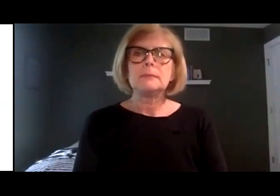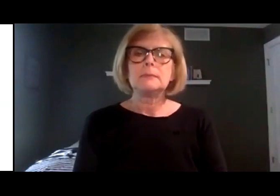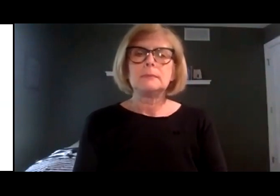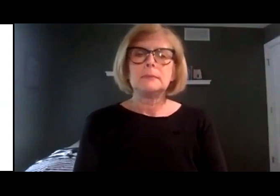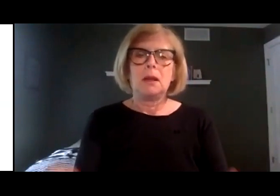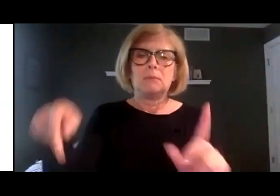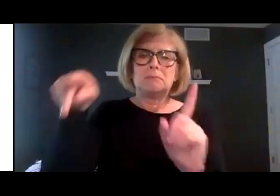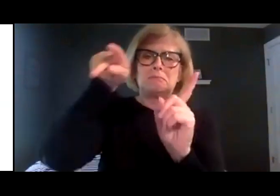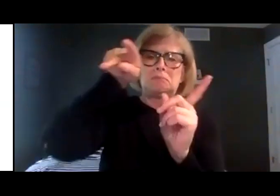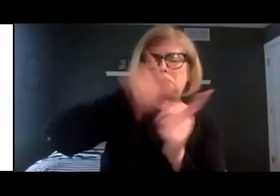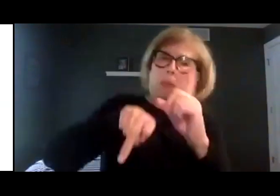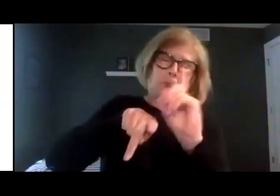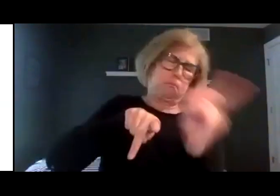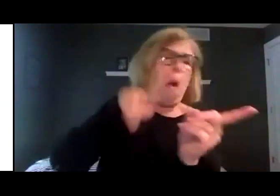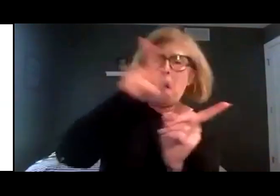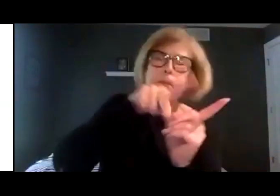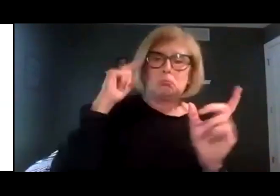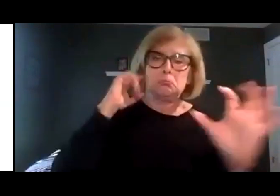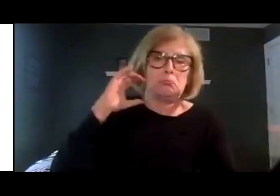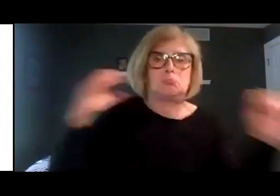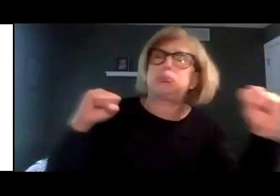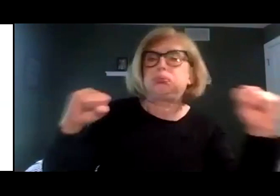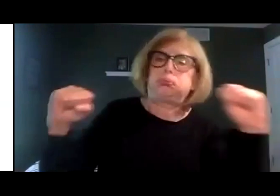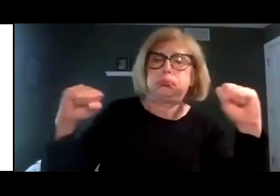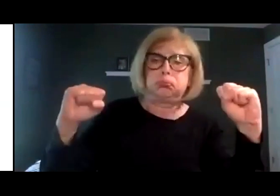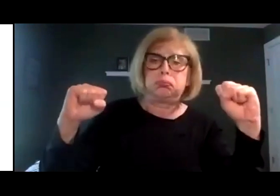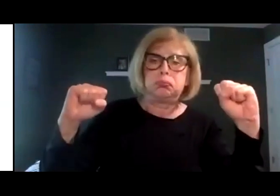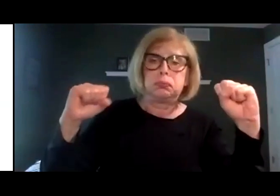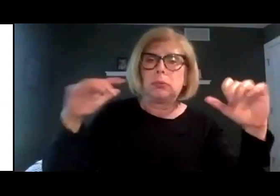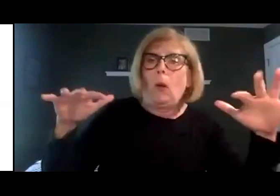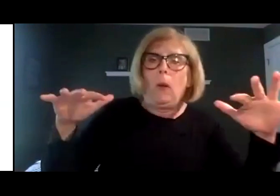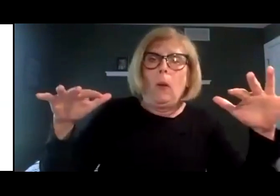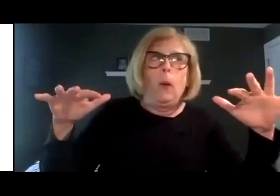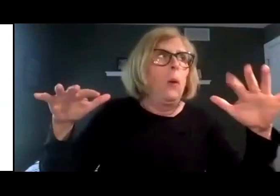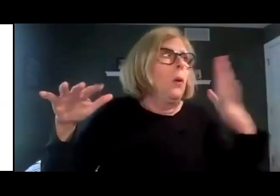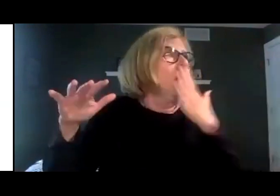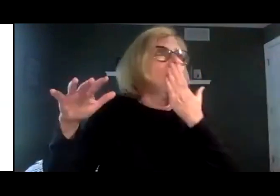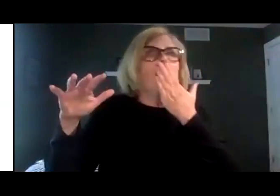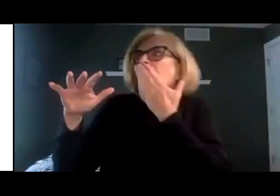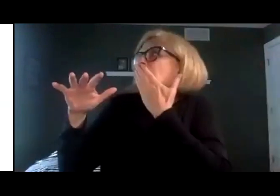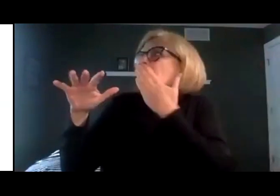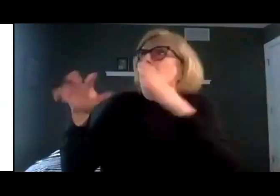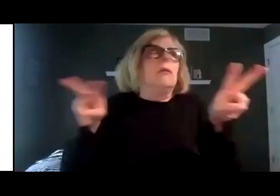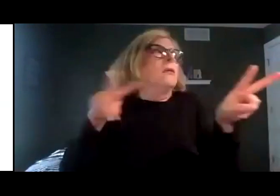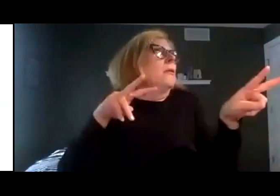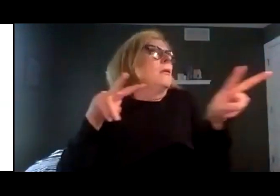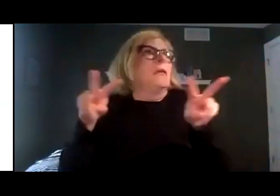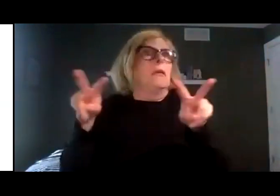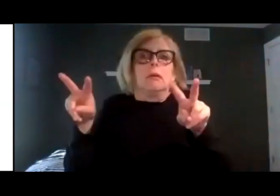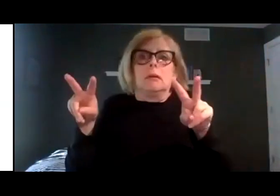Bang! into a tall floor lamp. Over it fell with a crash.